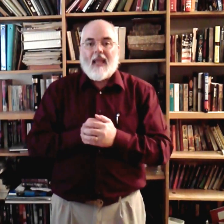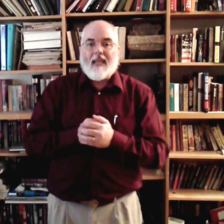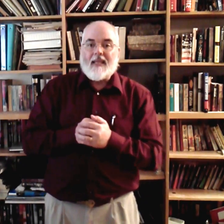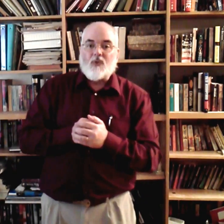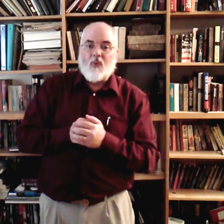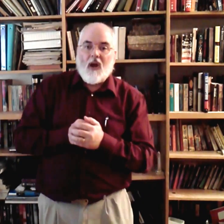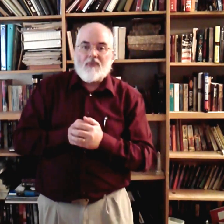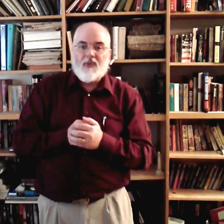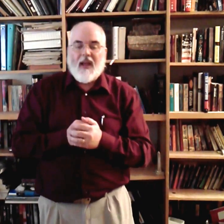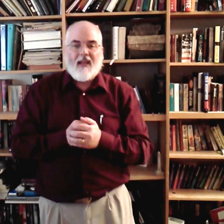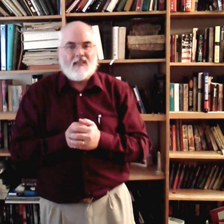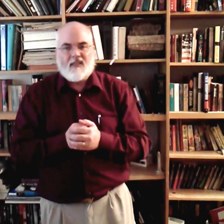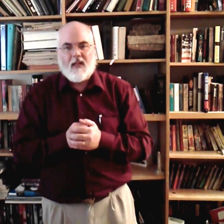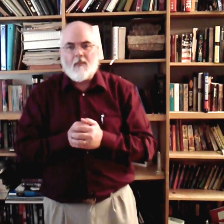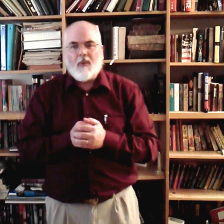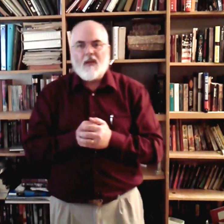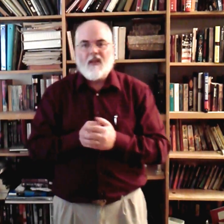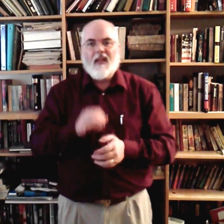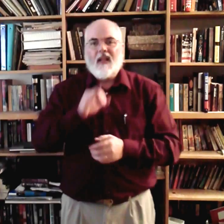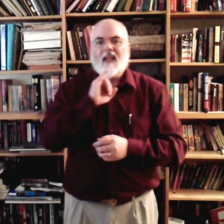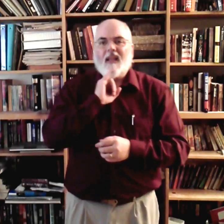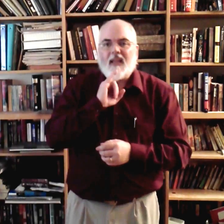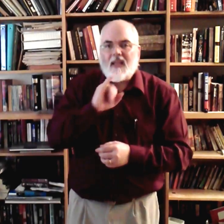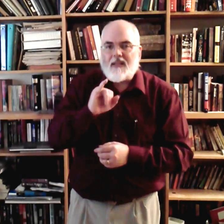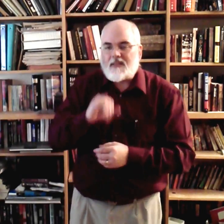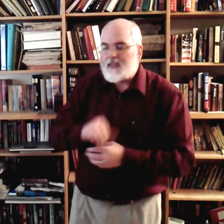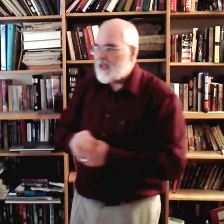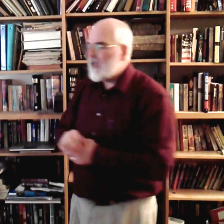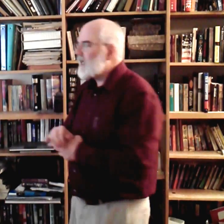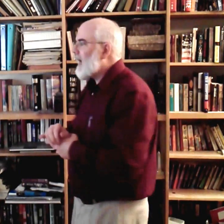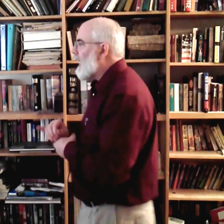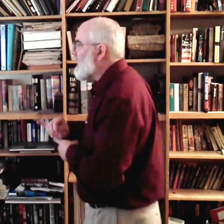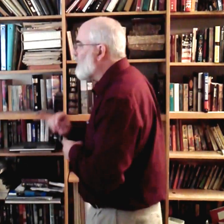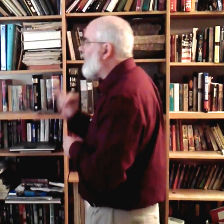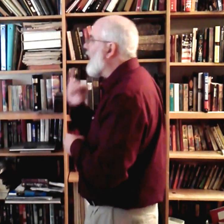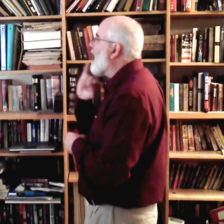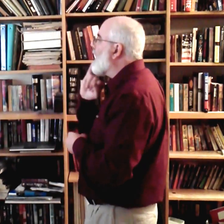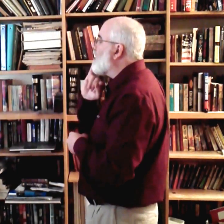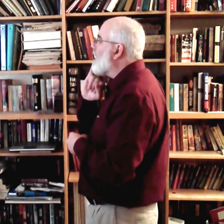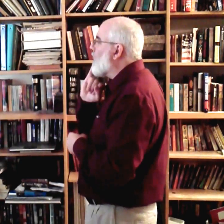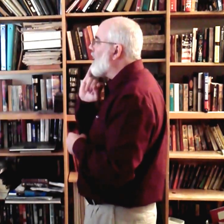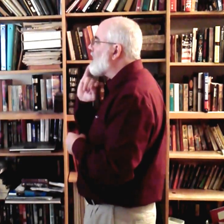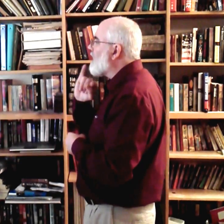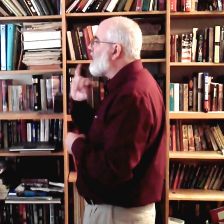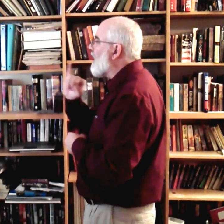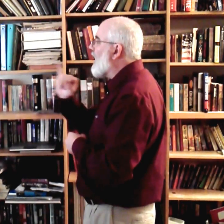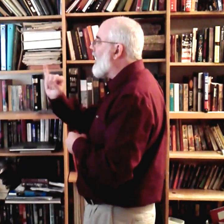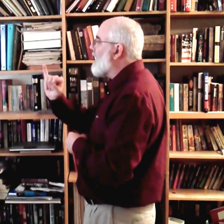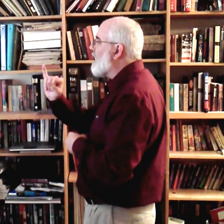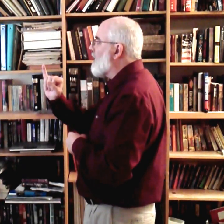Is rough and steep. Is. It's kind of like the word am only it's the letter I coming